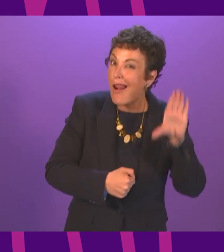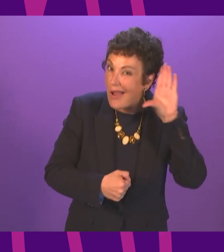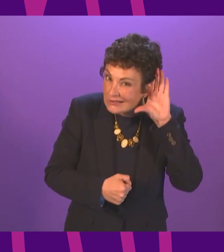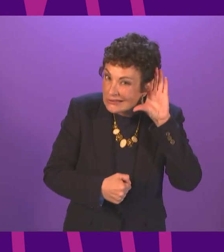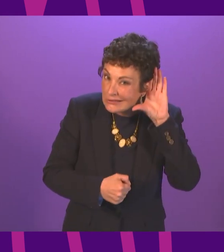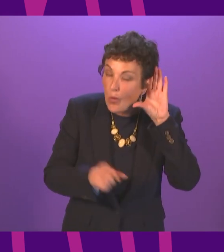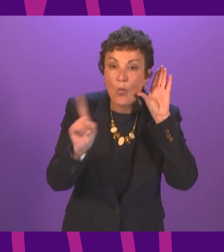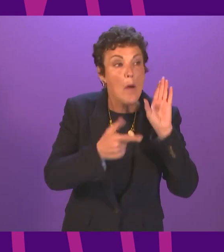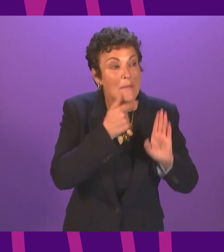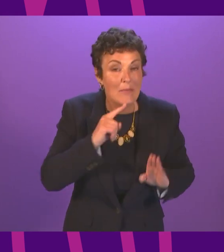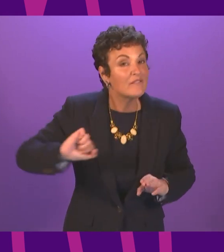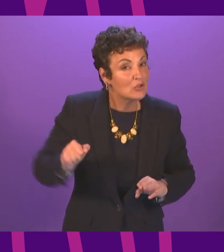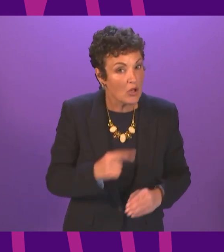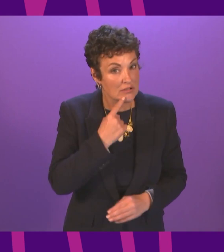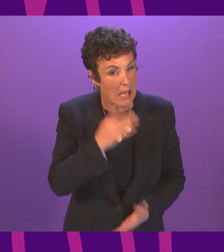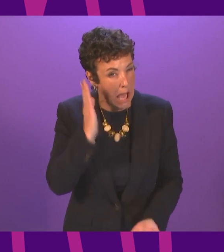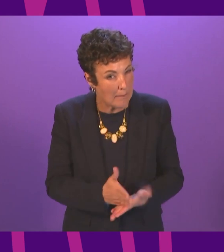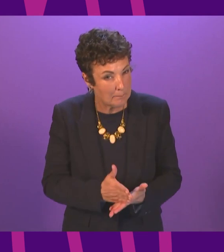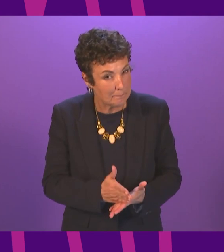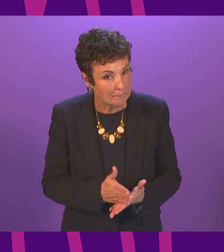to the people of Scotland